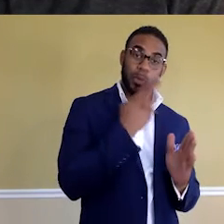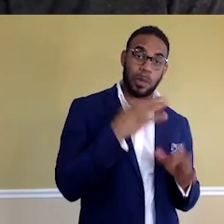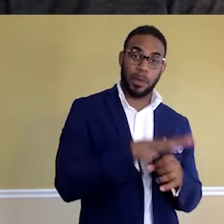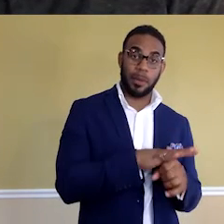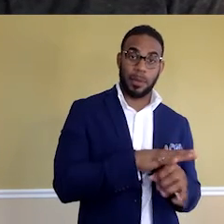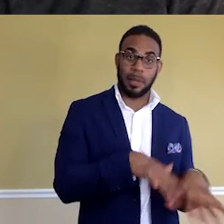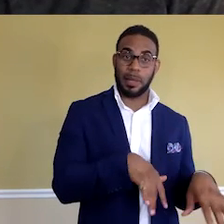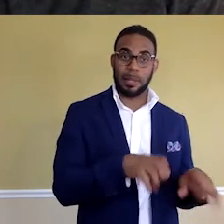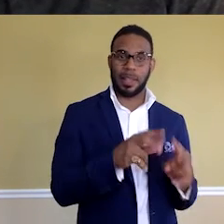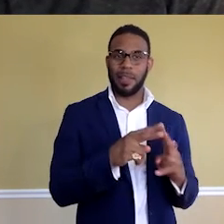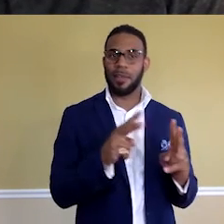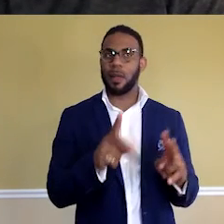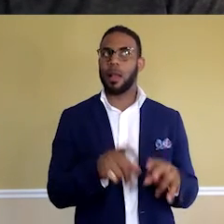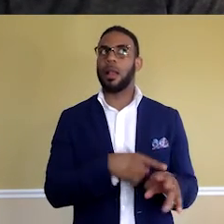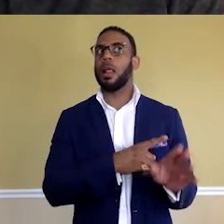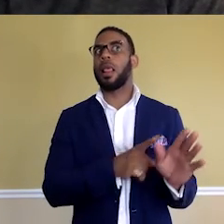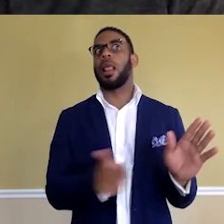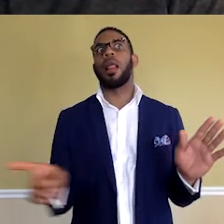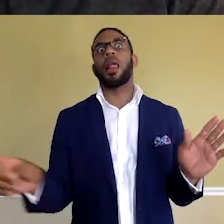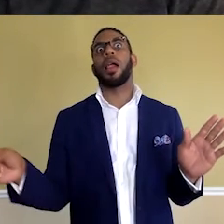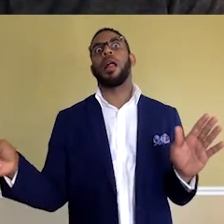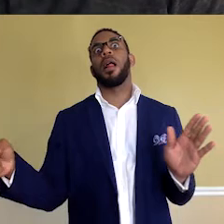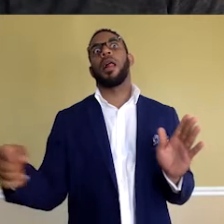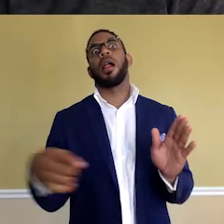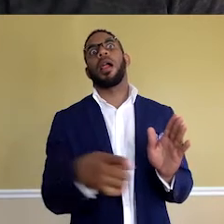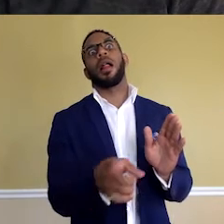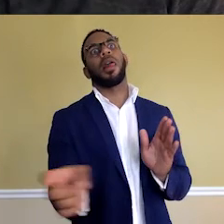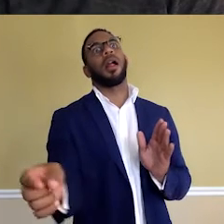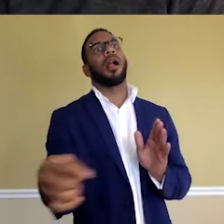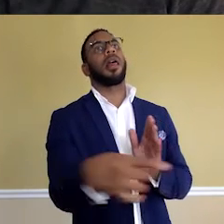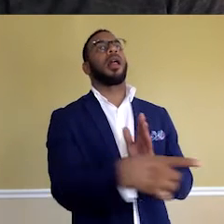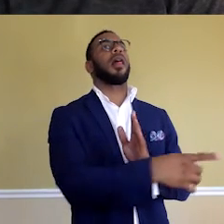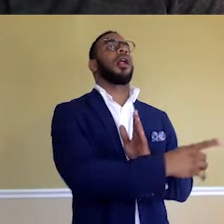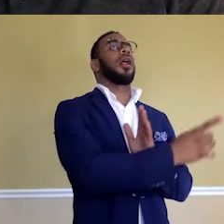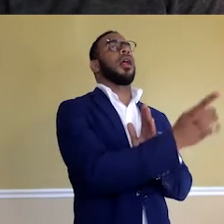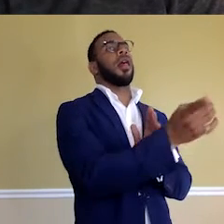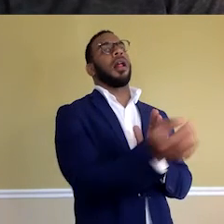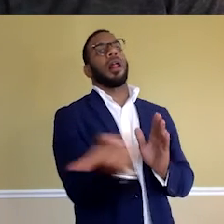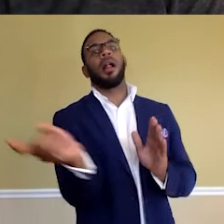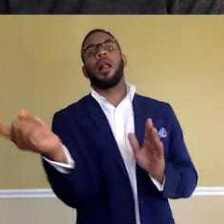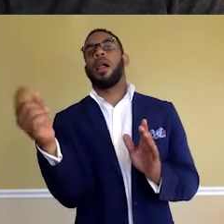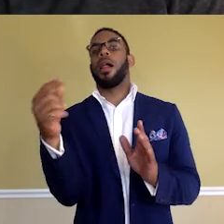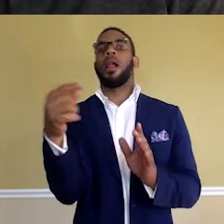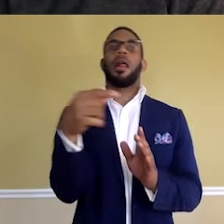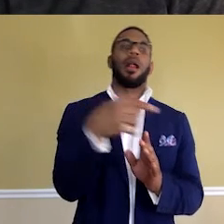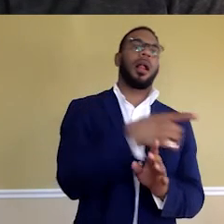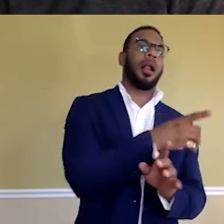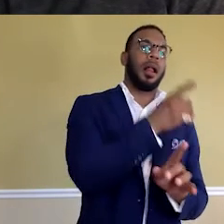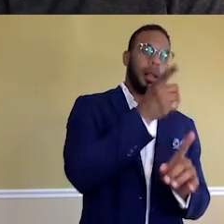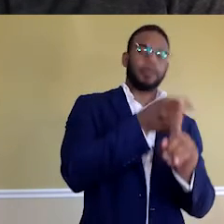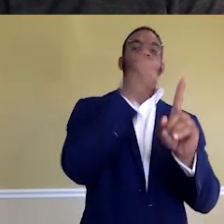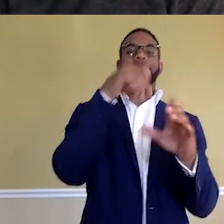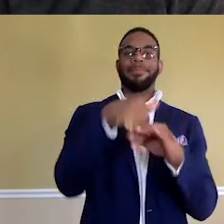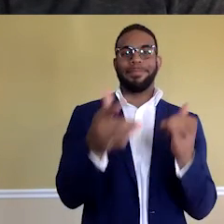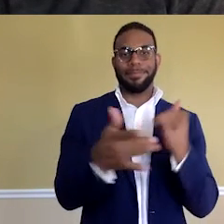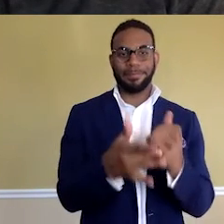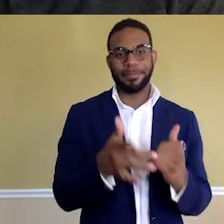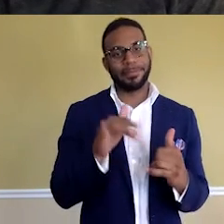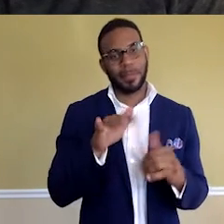taking a very long route, like going around the world to visit my neighbor next door kind of route to end up in tech. But that was always where my